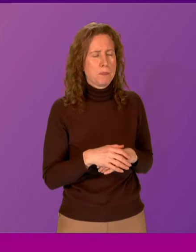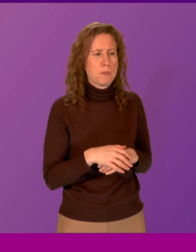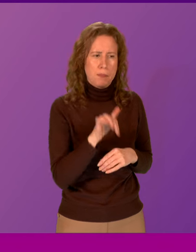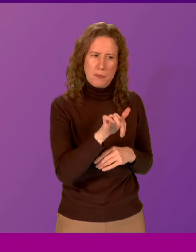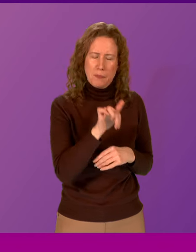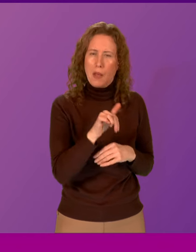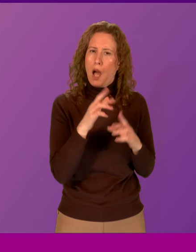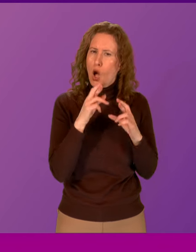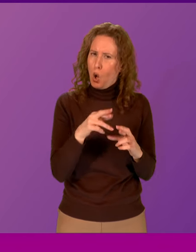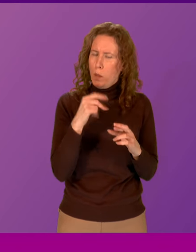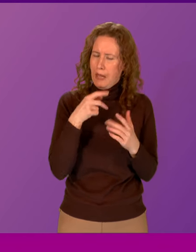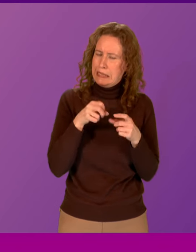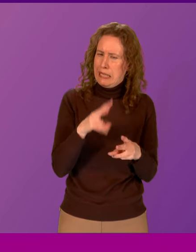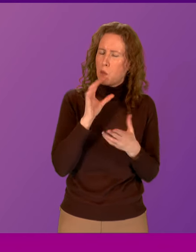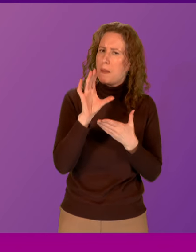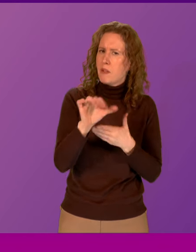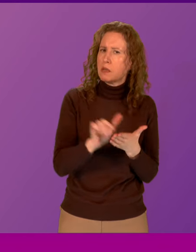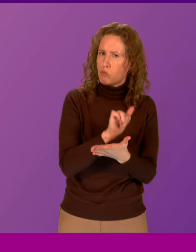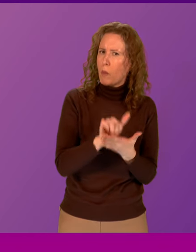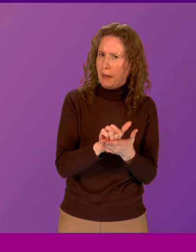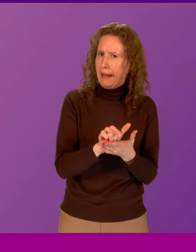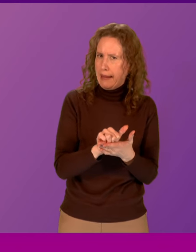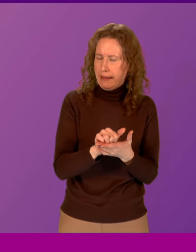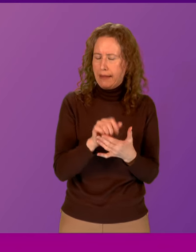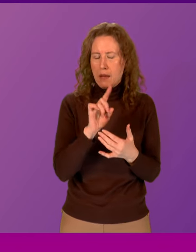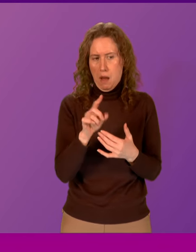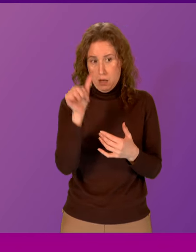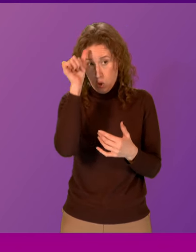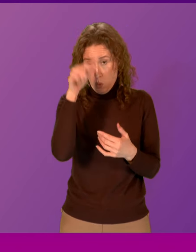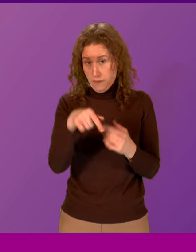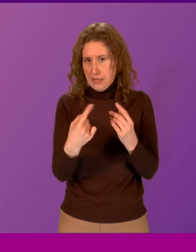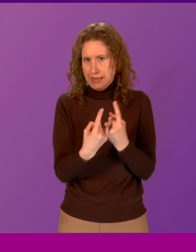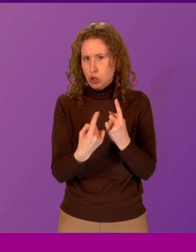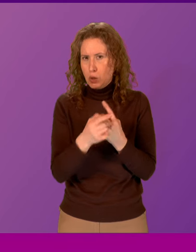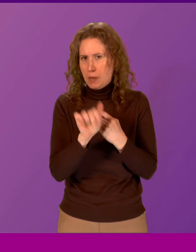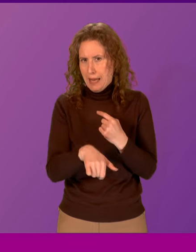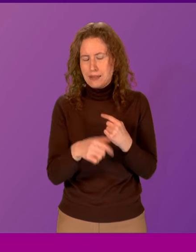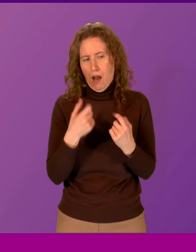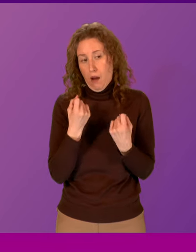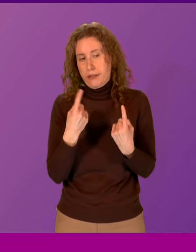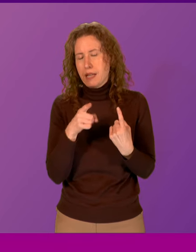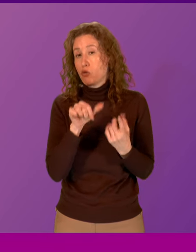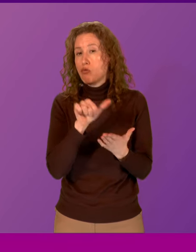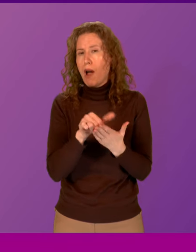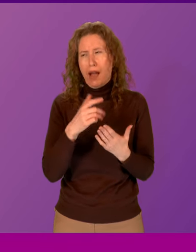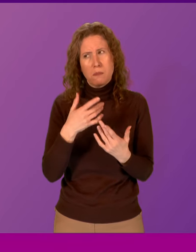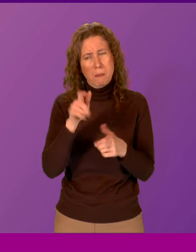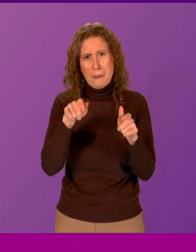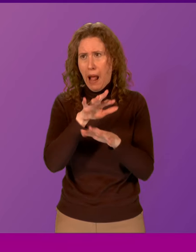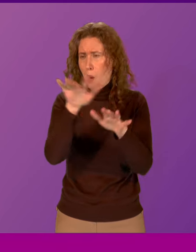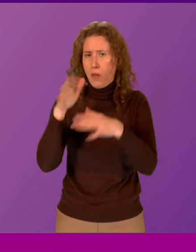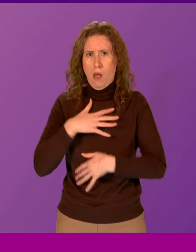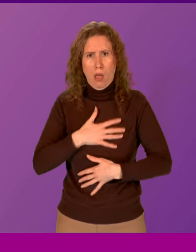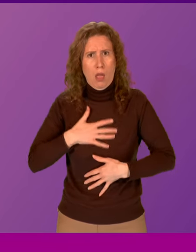appropriately funded, and I'll come to that point very shortly. I'm aware of this matter. I appreciate, as Stuart Macmillan has rightly said, the distress that this